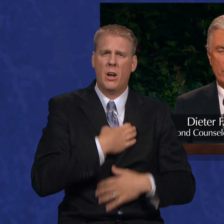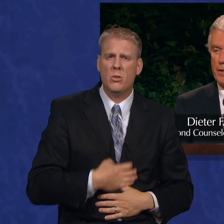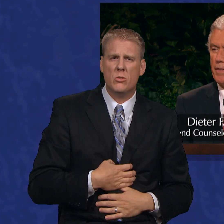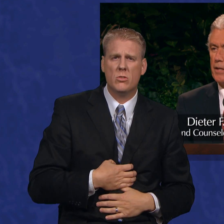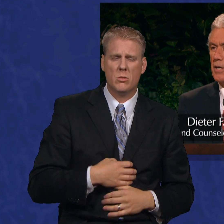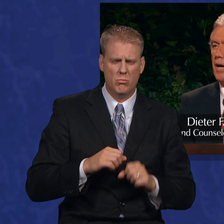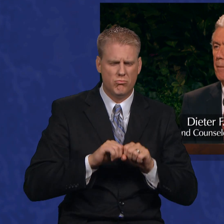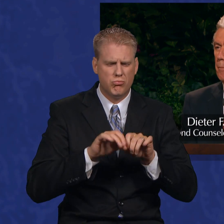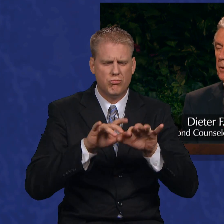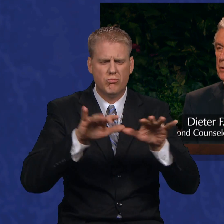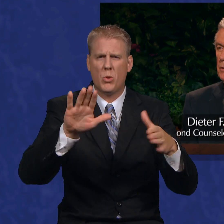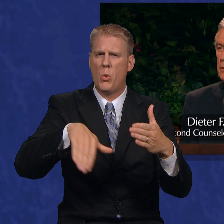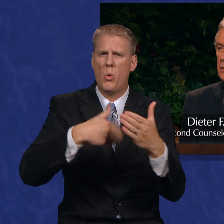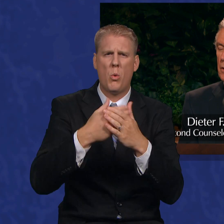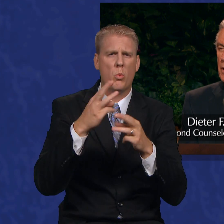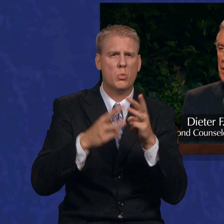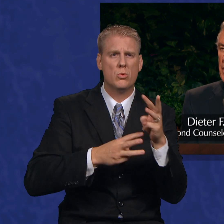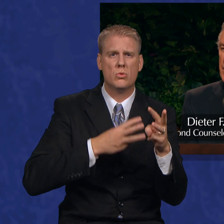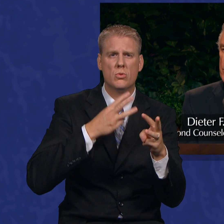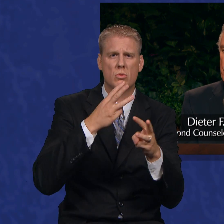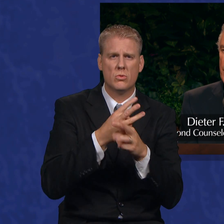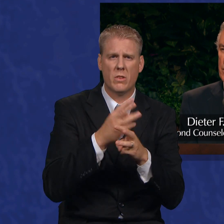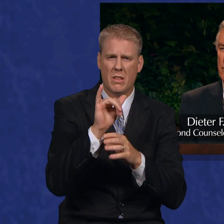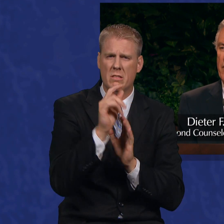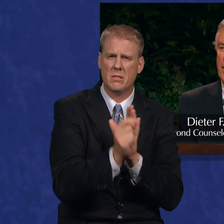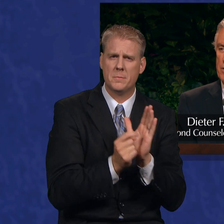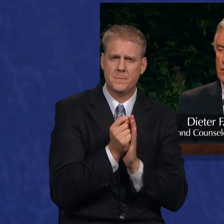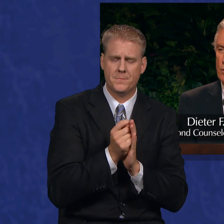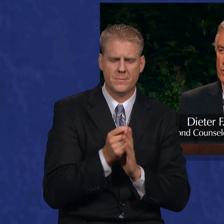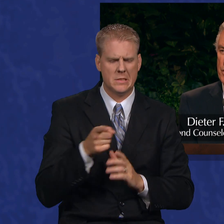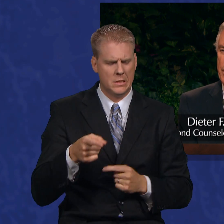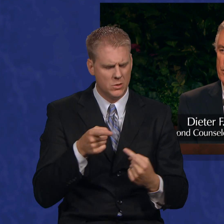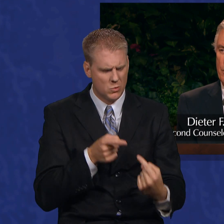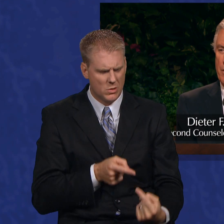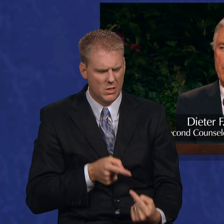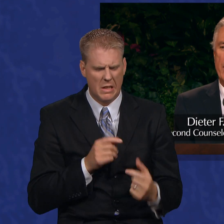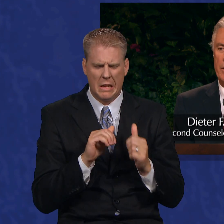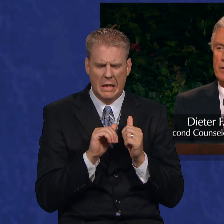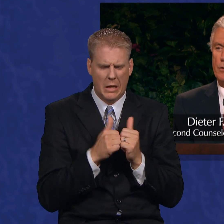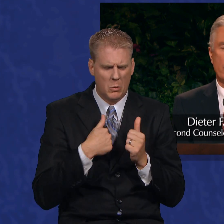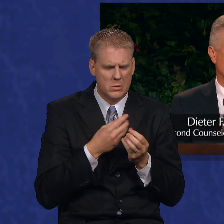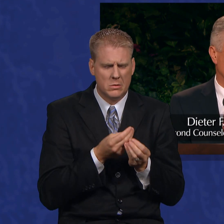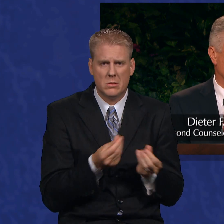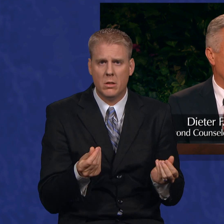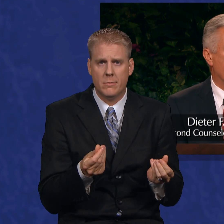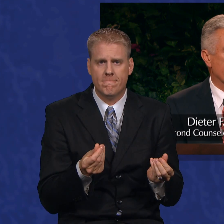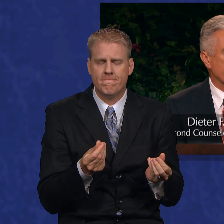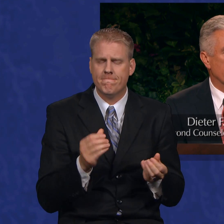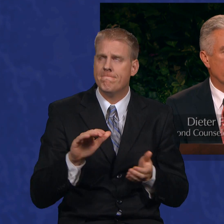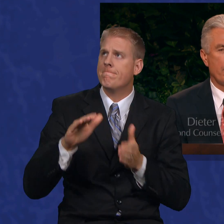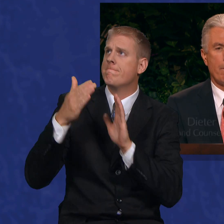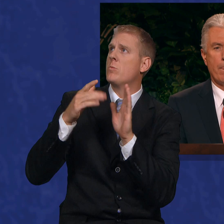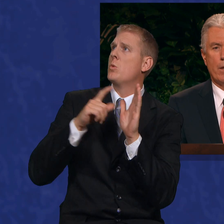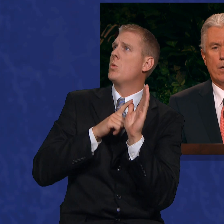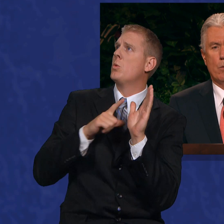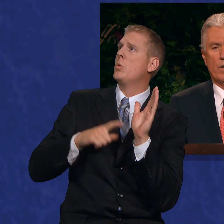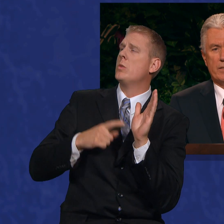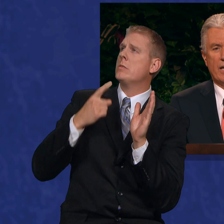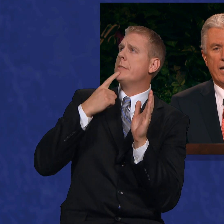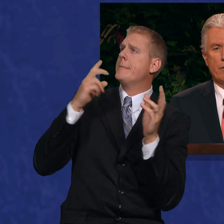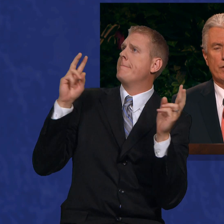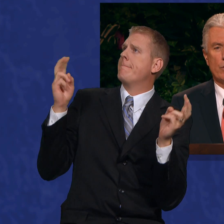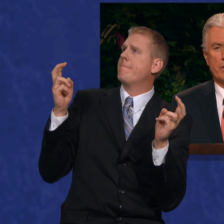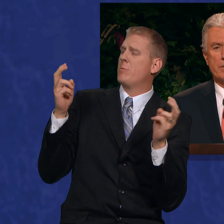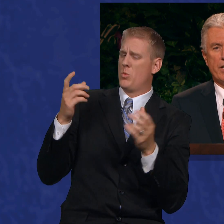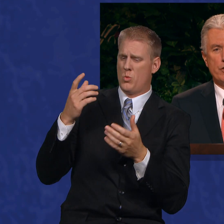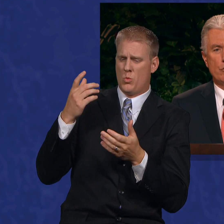the world at that time. He struggled to find a solution and took the matter to the Lord and asked, What